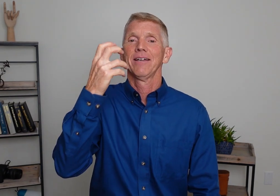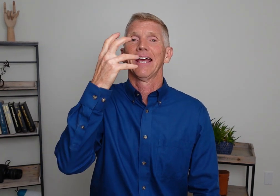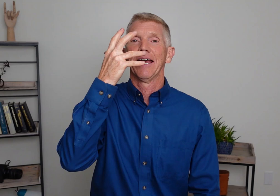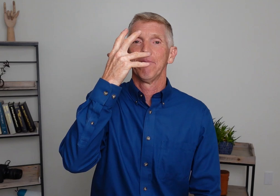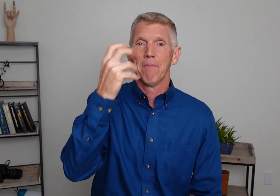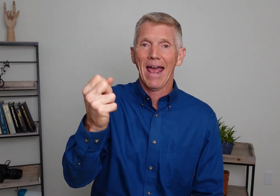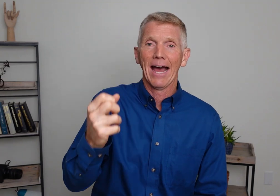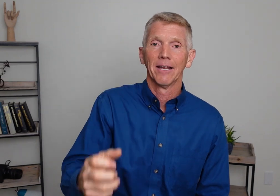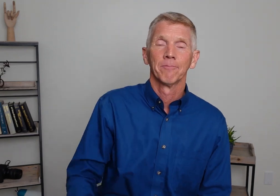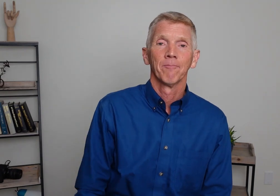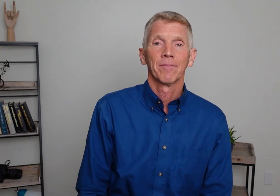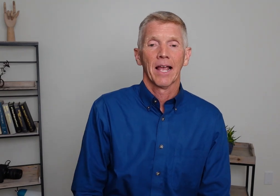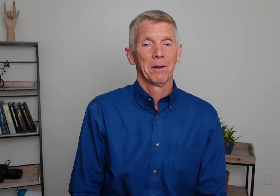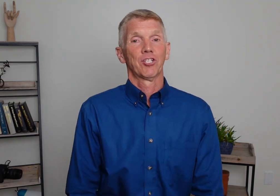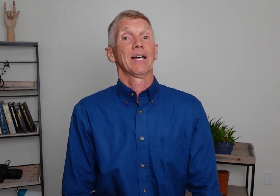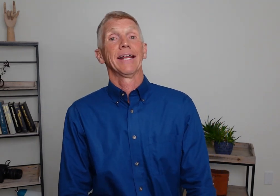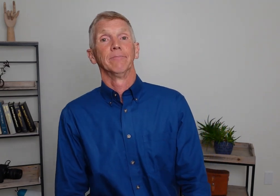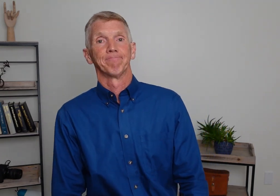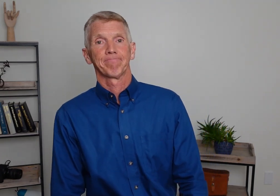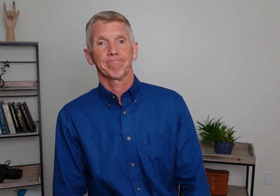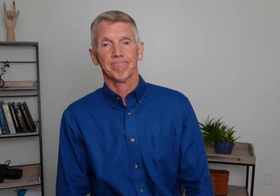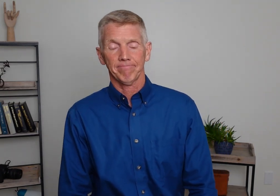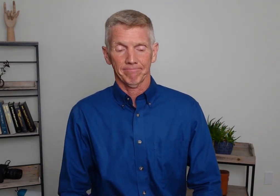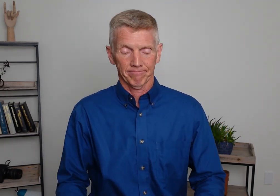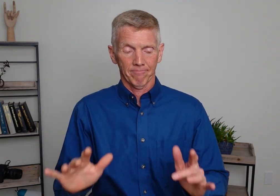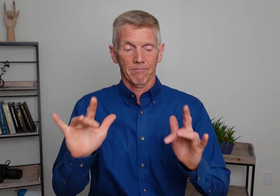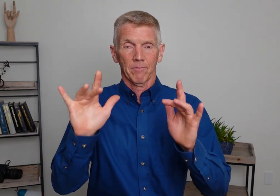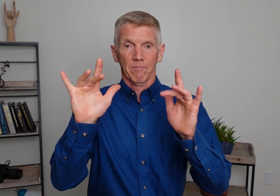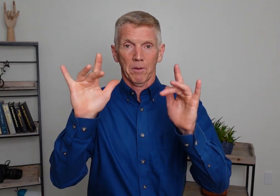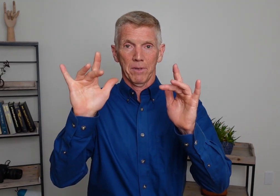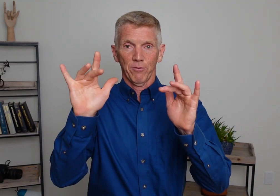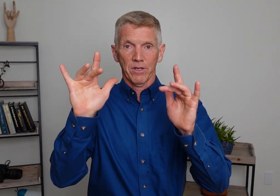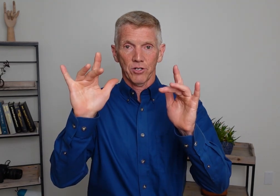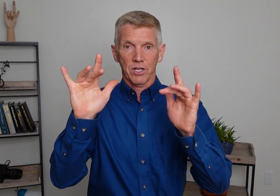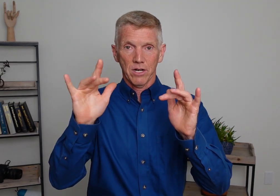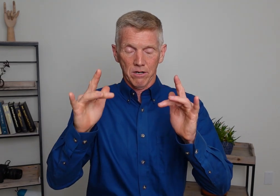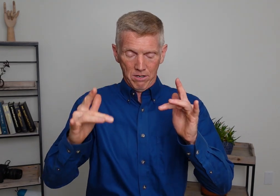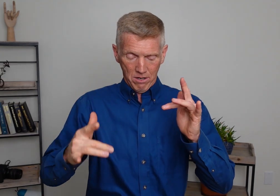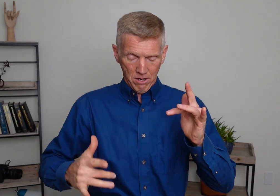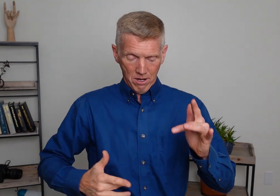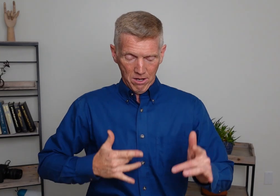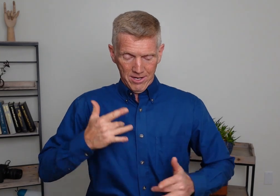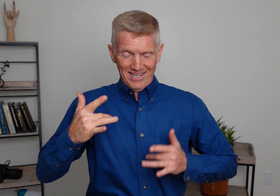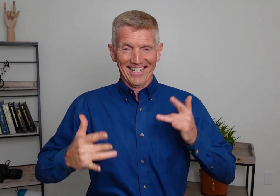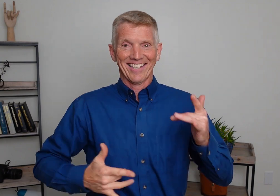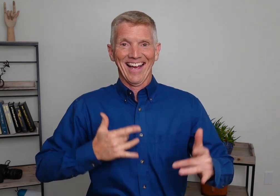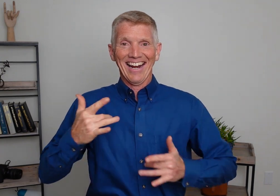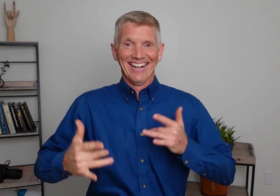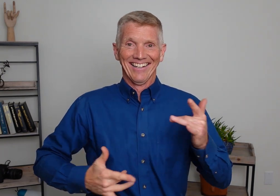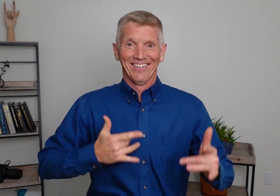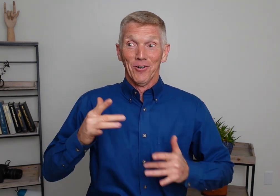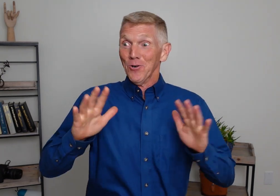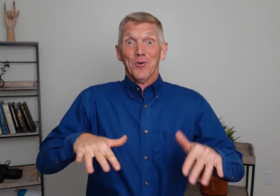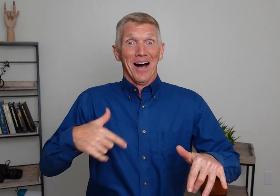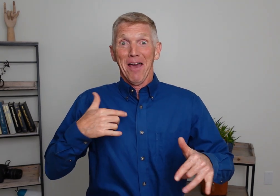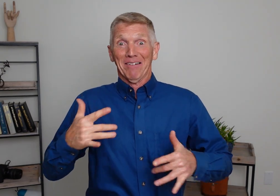and mad. How about excited? Middle fingers here. Excited. I am